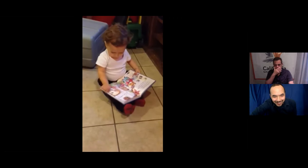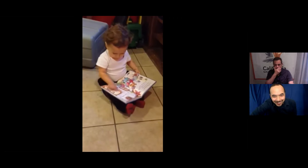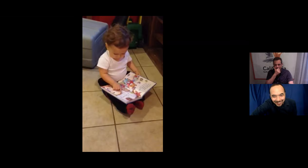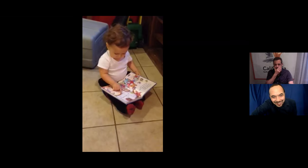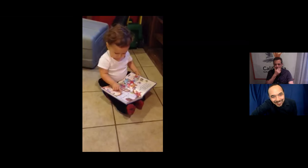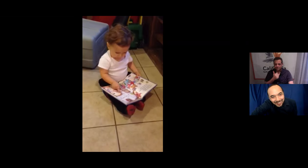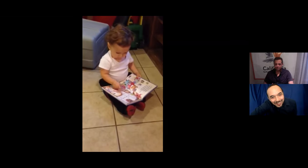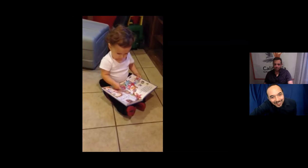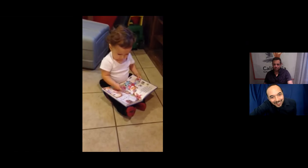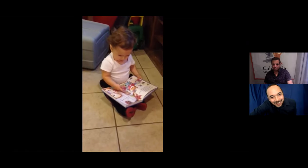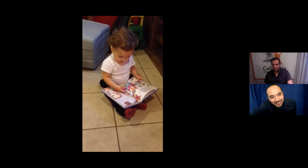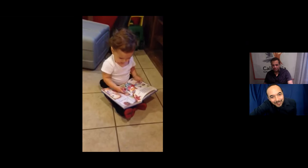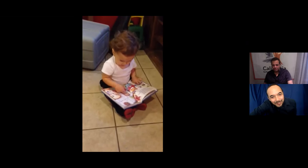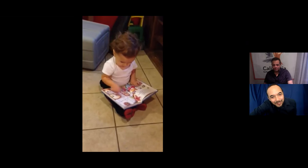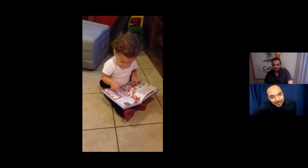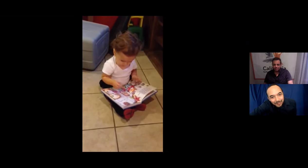out of context